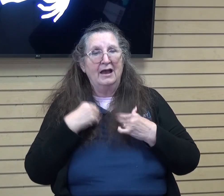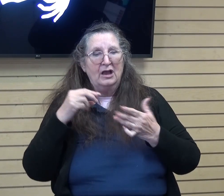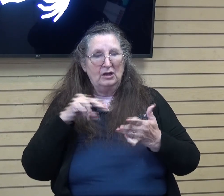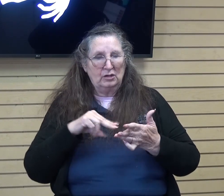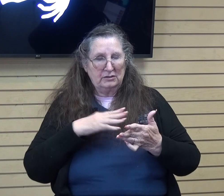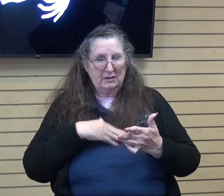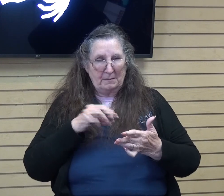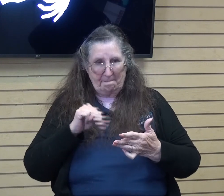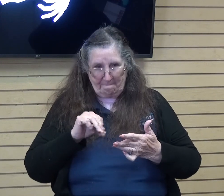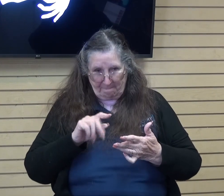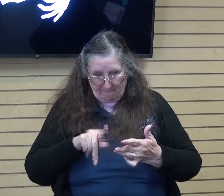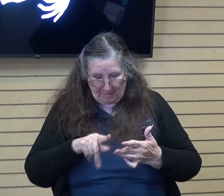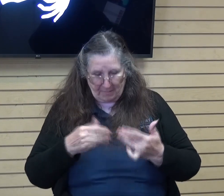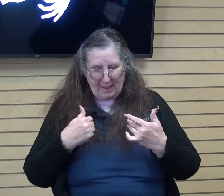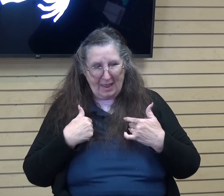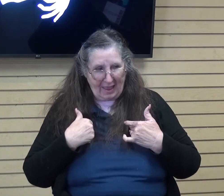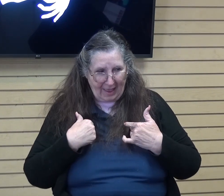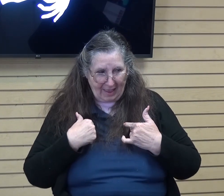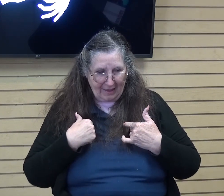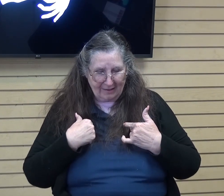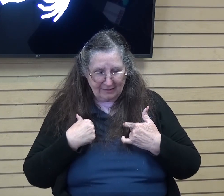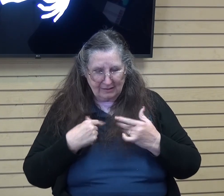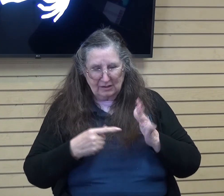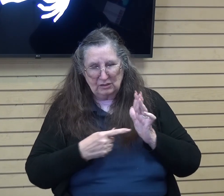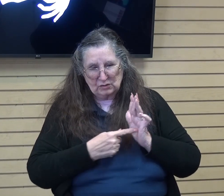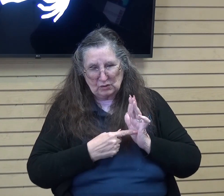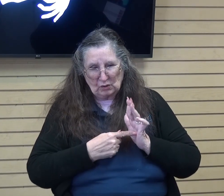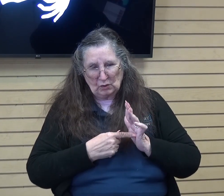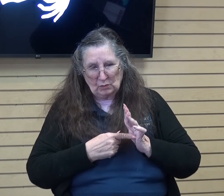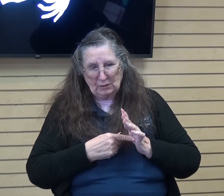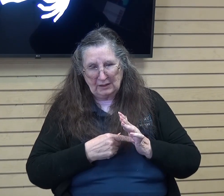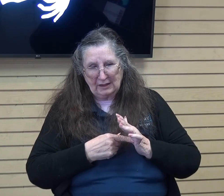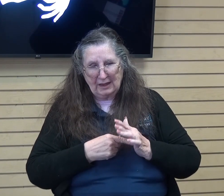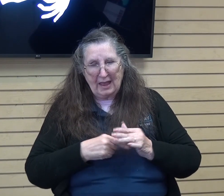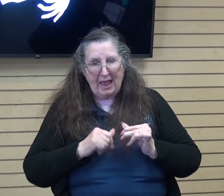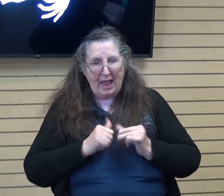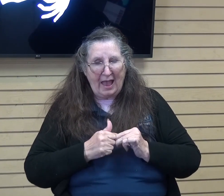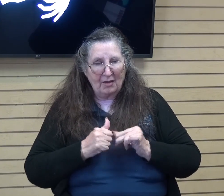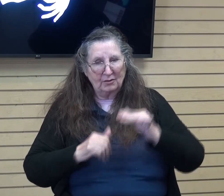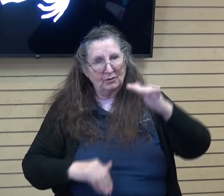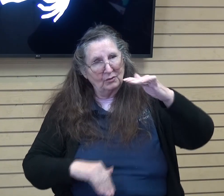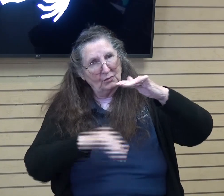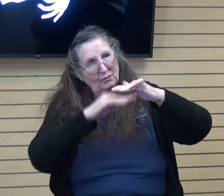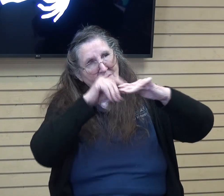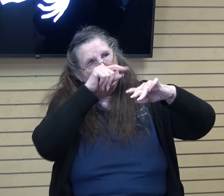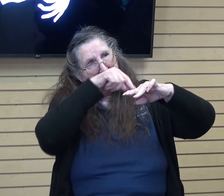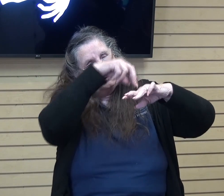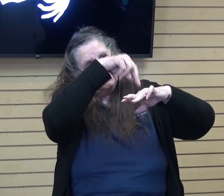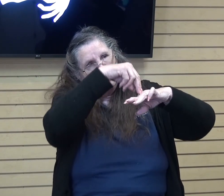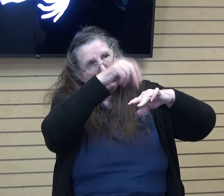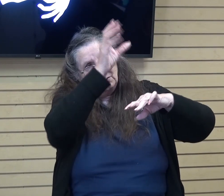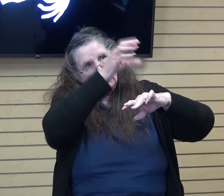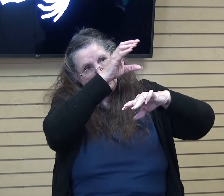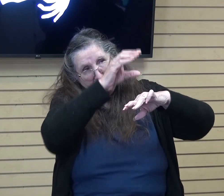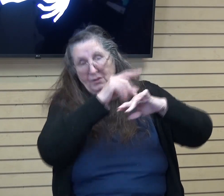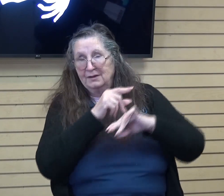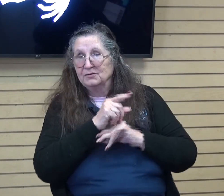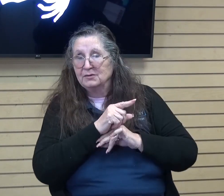map that i had that showed me the direction of how to get to the top of that hill where that cross was i